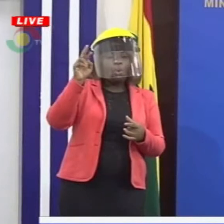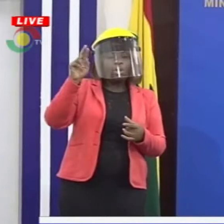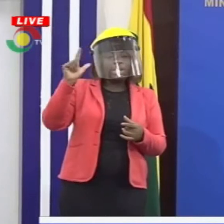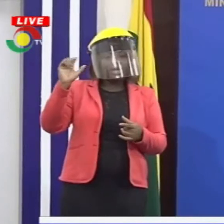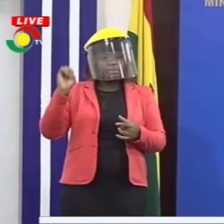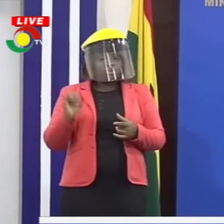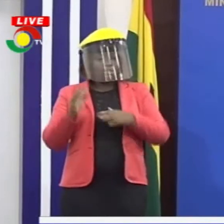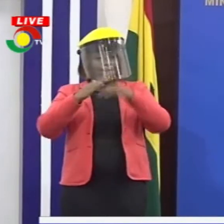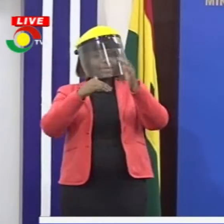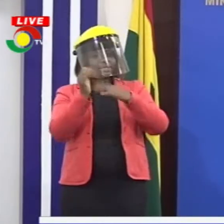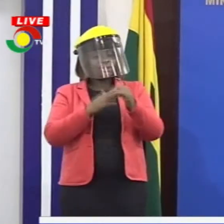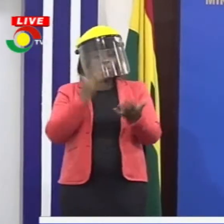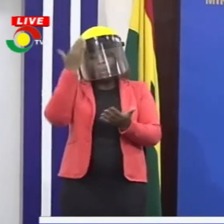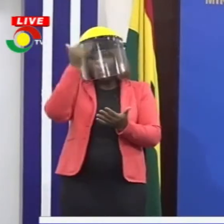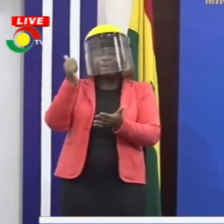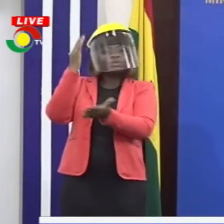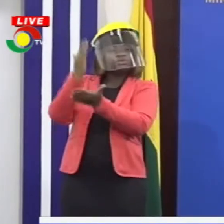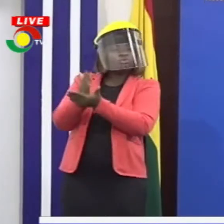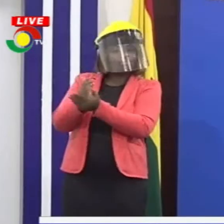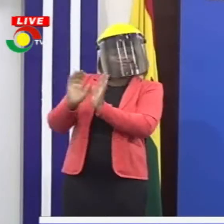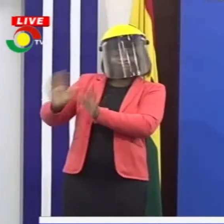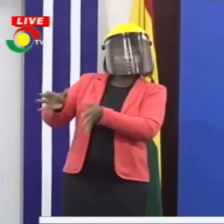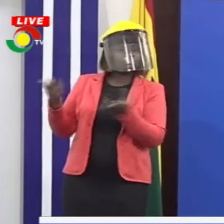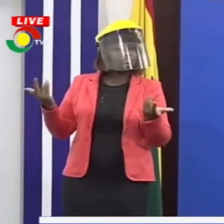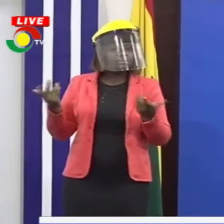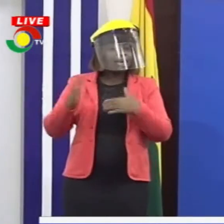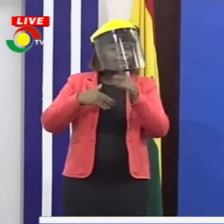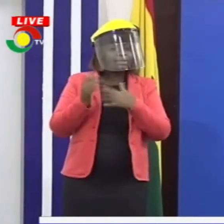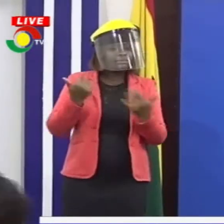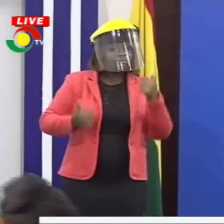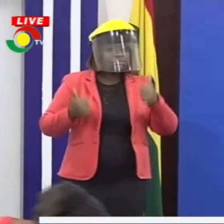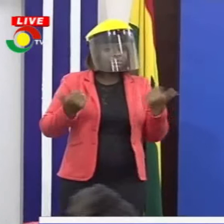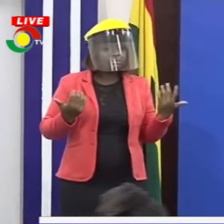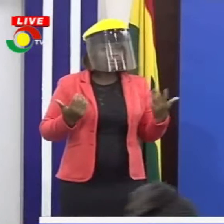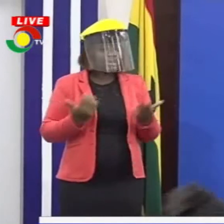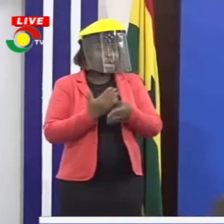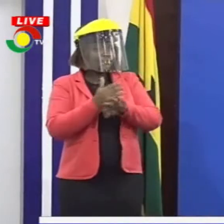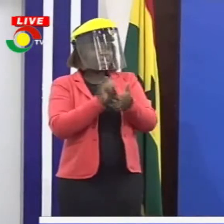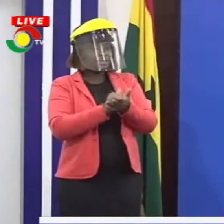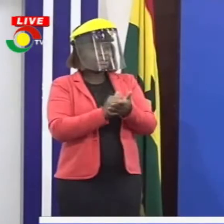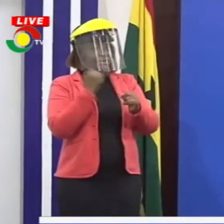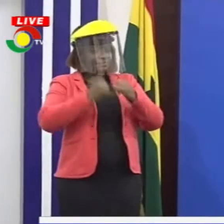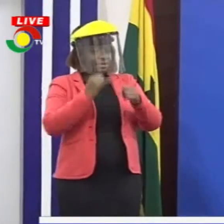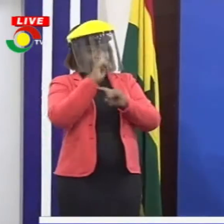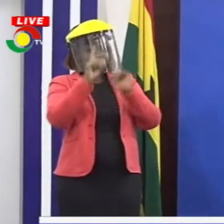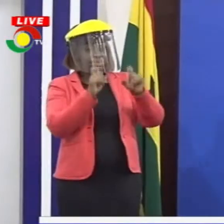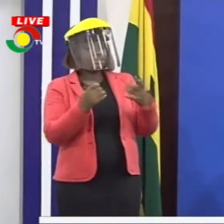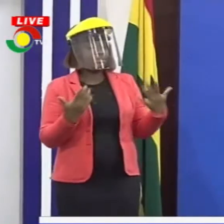and do you intend to distinguish between recovered and discharged? After this I'll take a final batch of questions and then we'll wrap up.